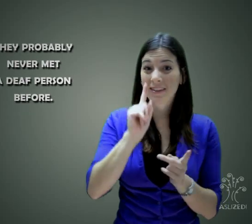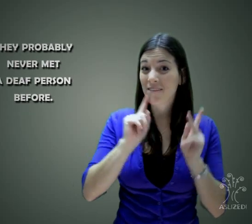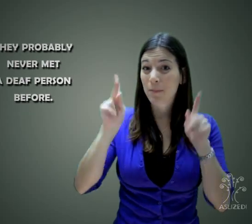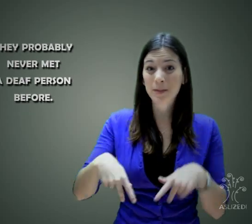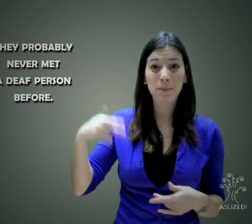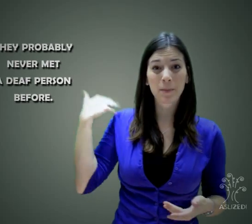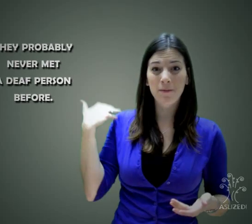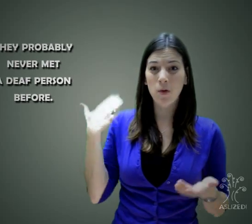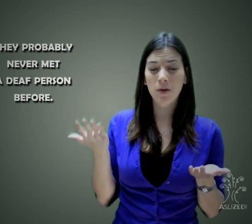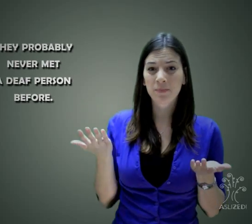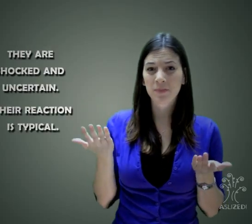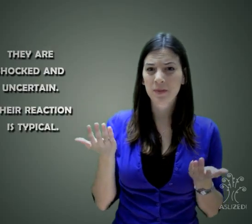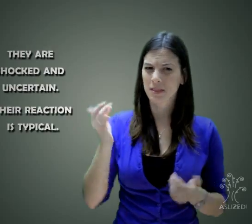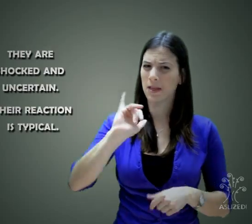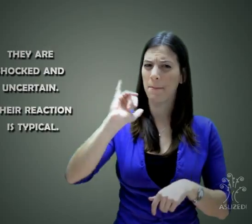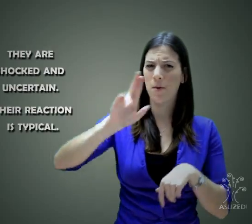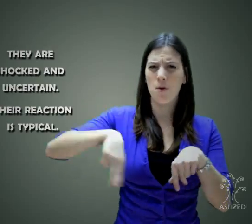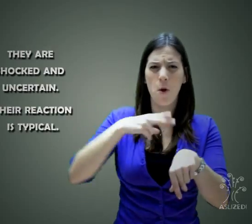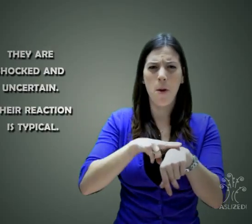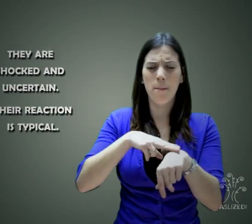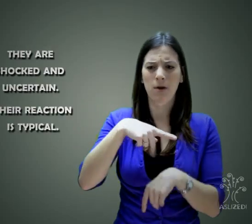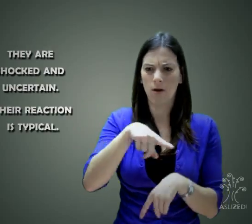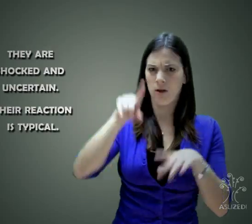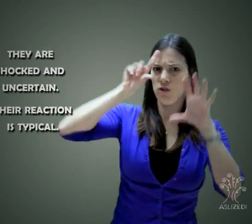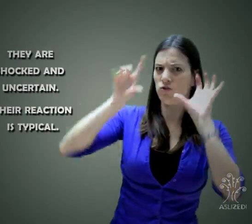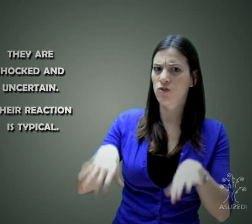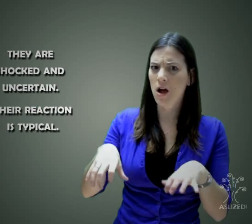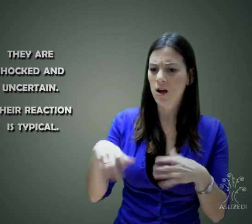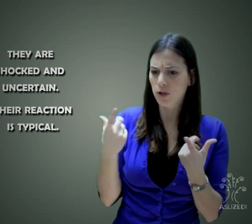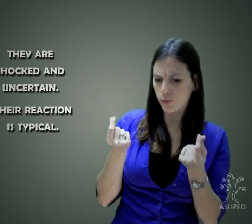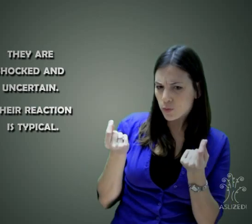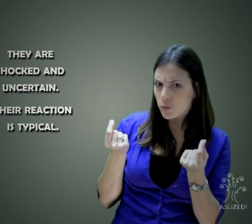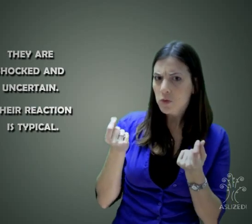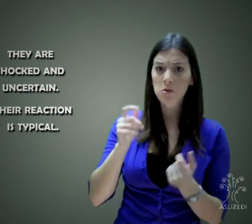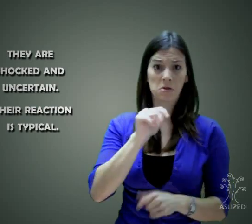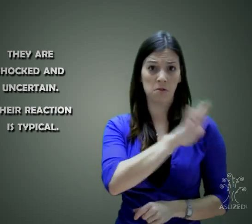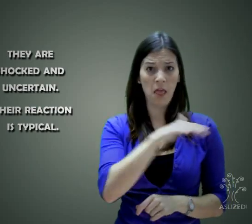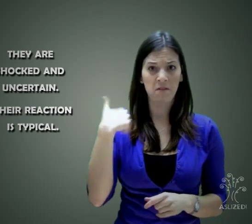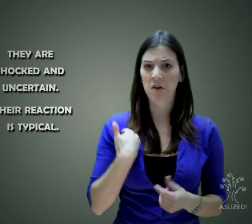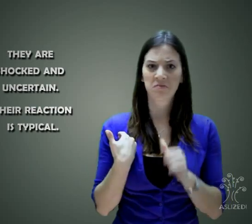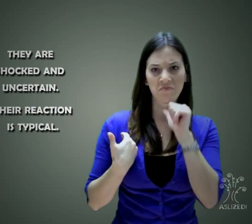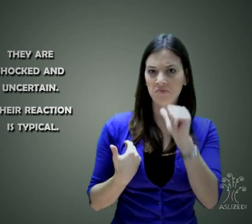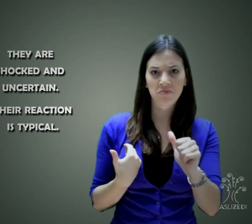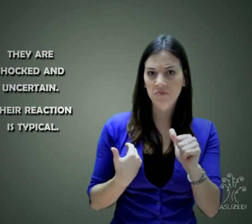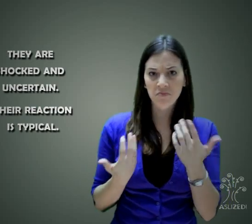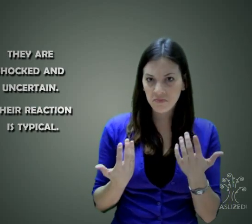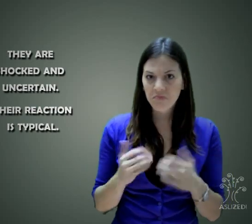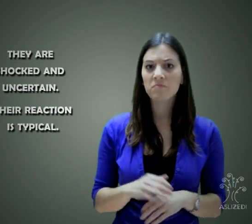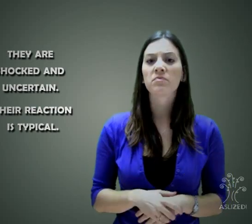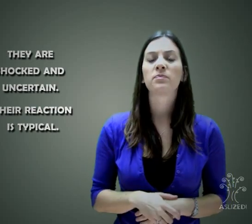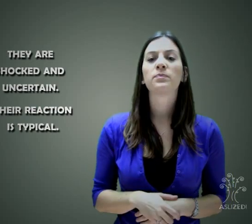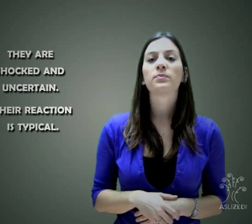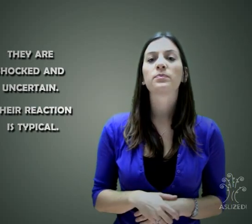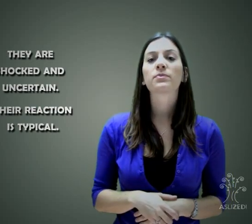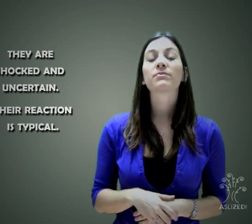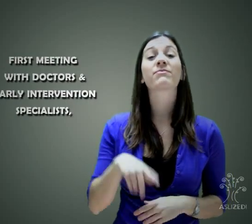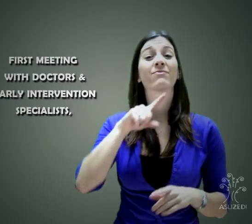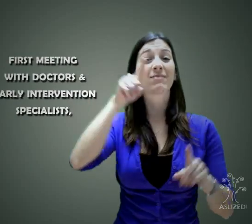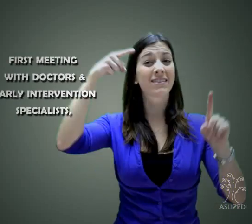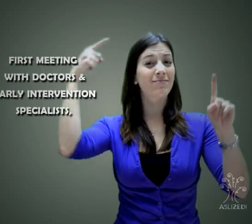for parents in this situation. Again, it isn't their fault here. Now imagine the very first meeting when the parents sit down with